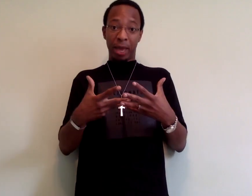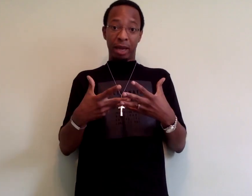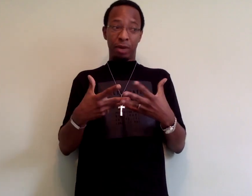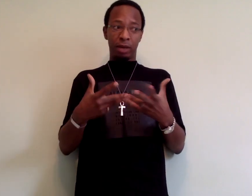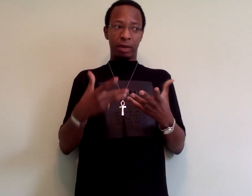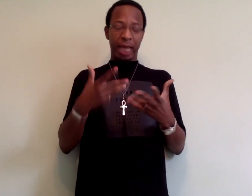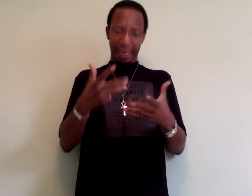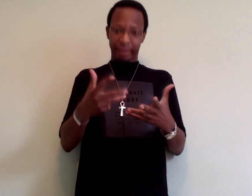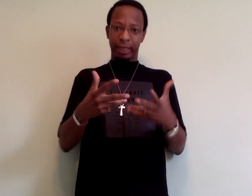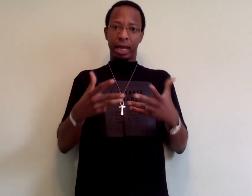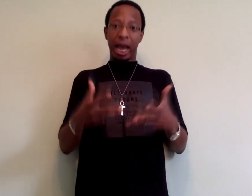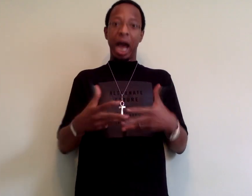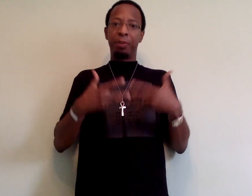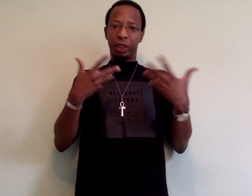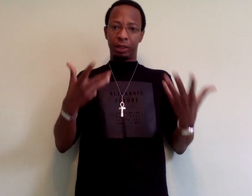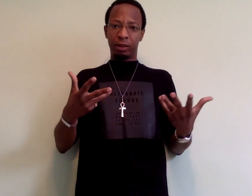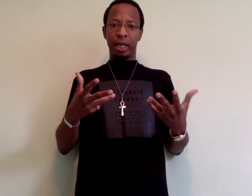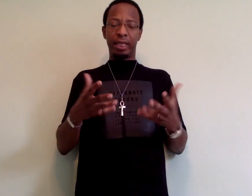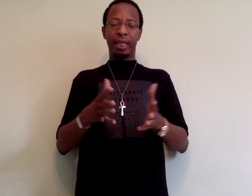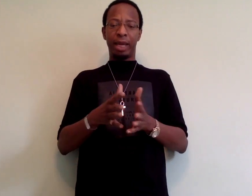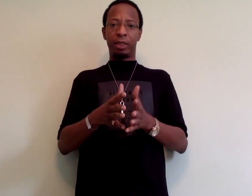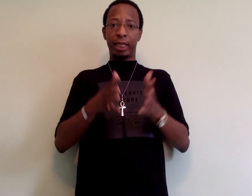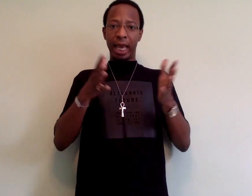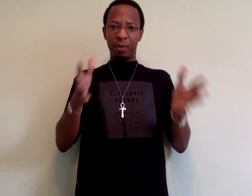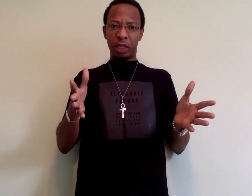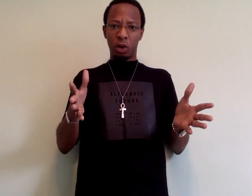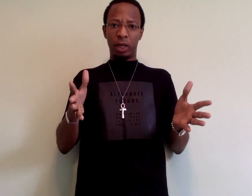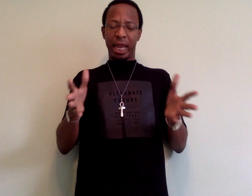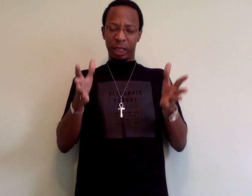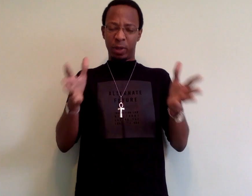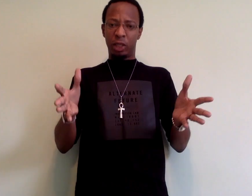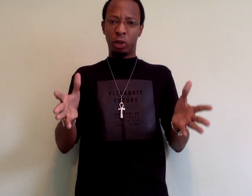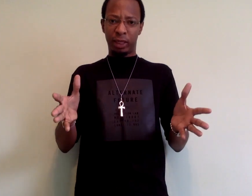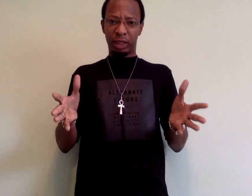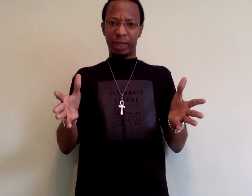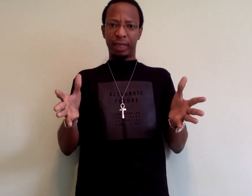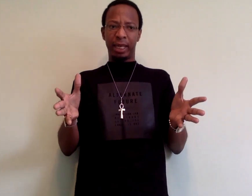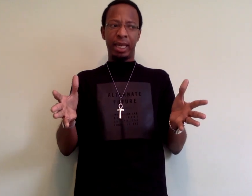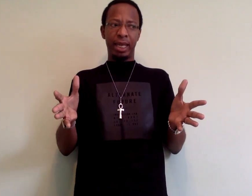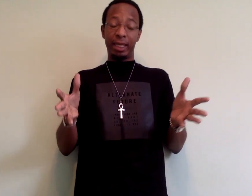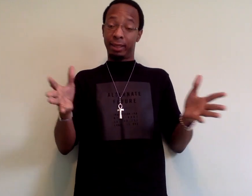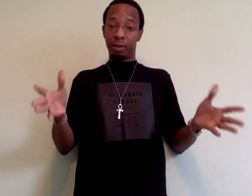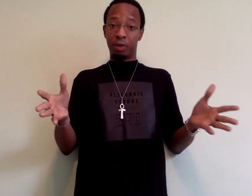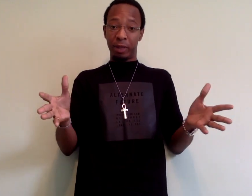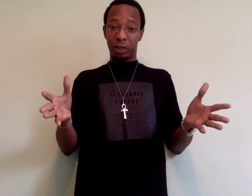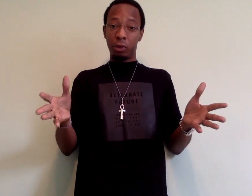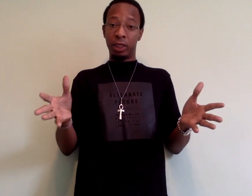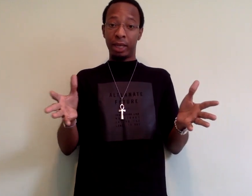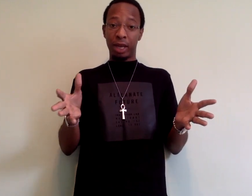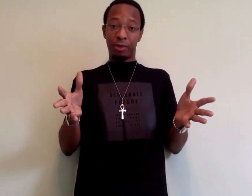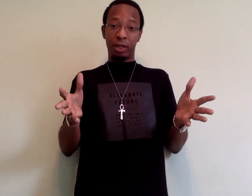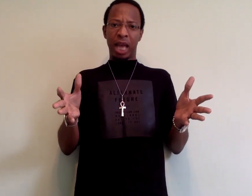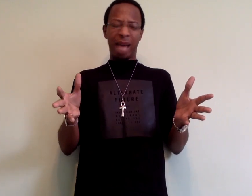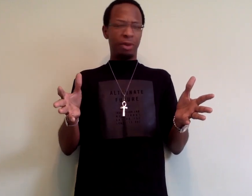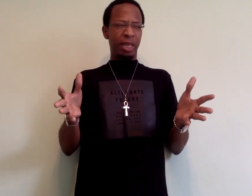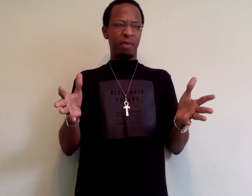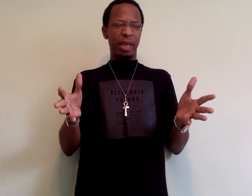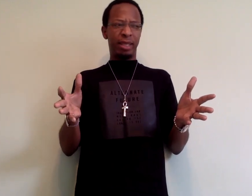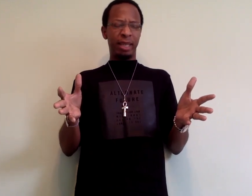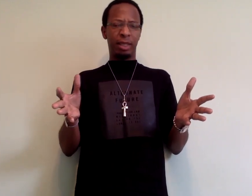Mandarin is an option, it's a language that can be taught and is being taught to some extent in at least some public schools in South Africa, I don't think it makes sense